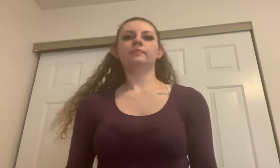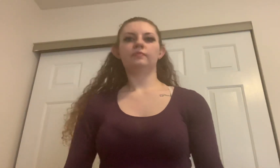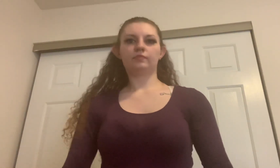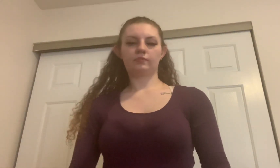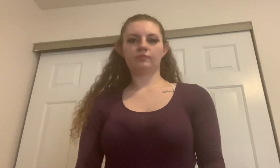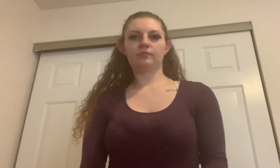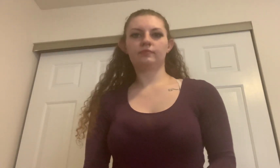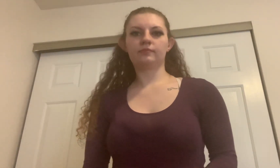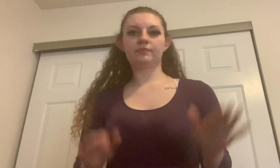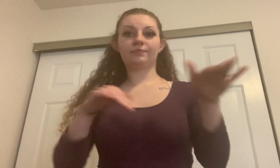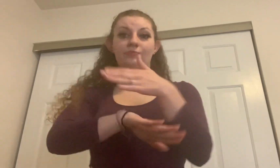New York City